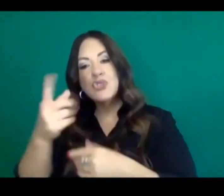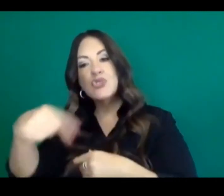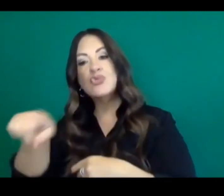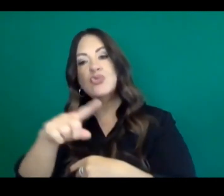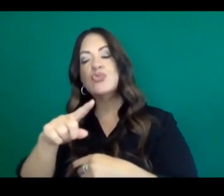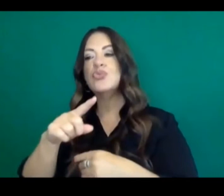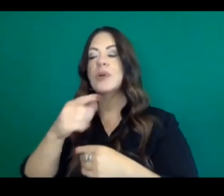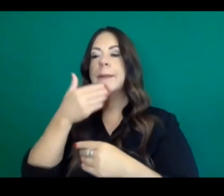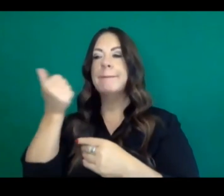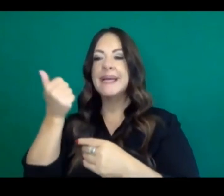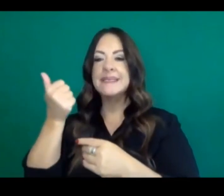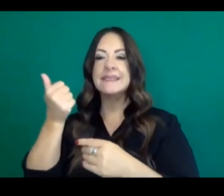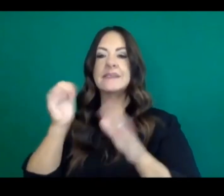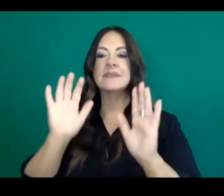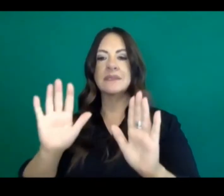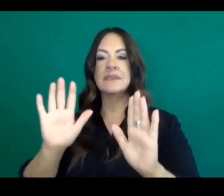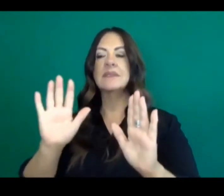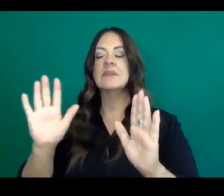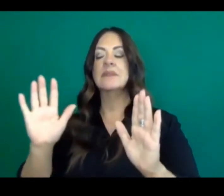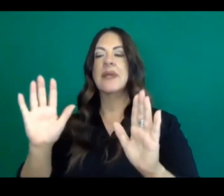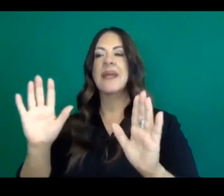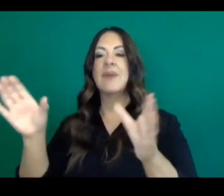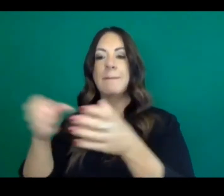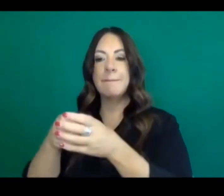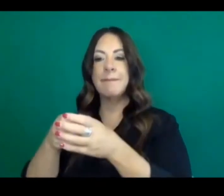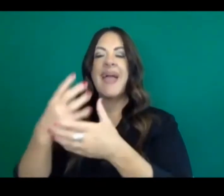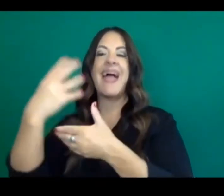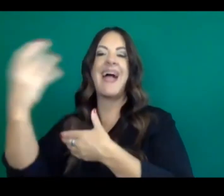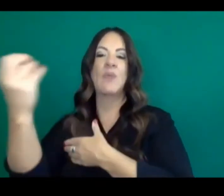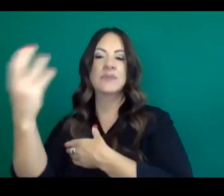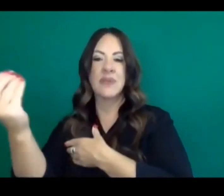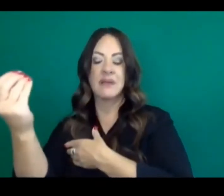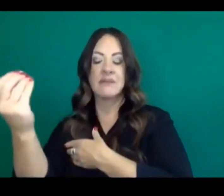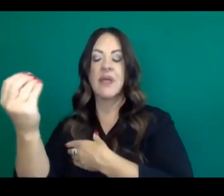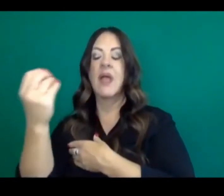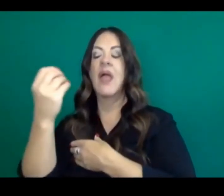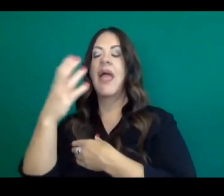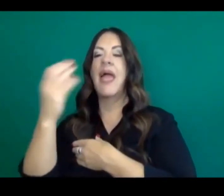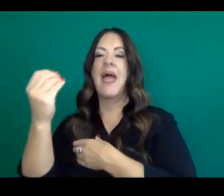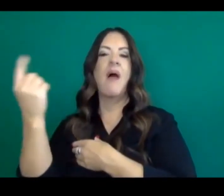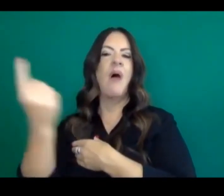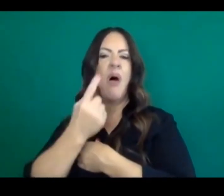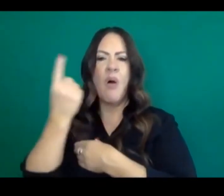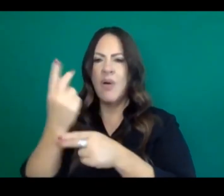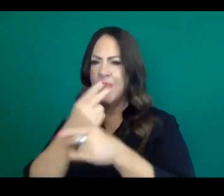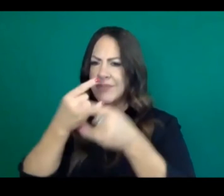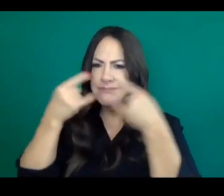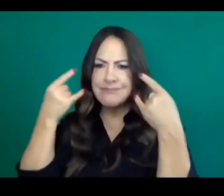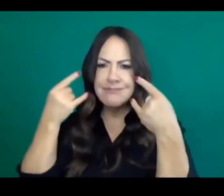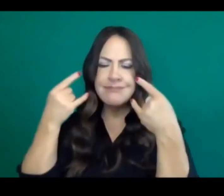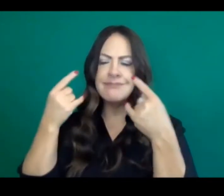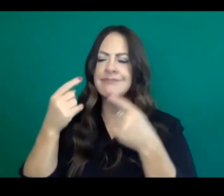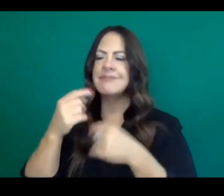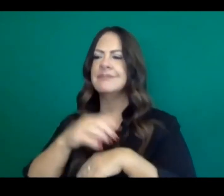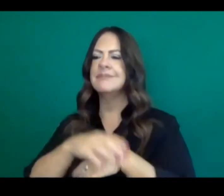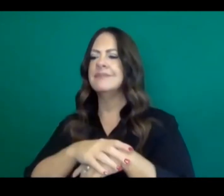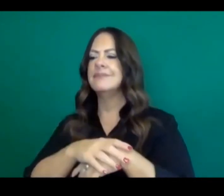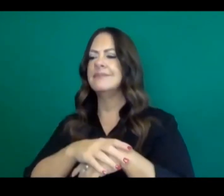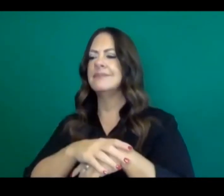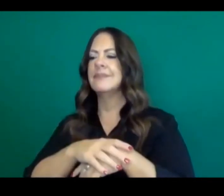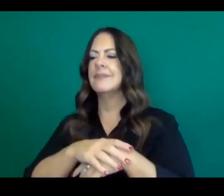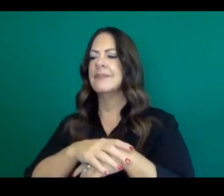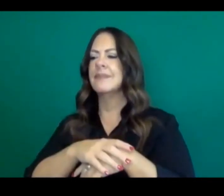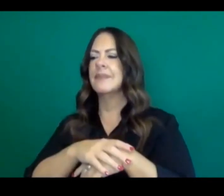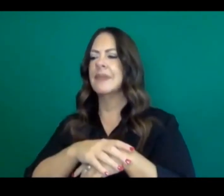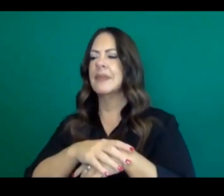possible to take it outside, keep it brief and always wear your mask during, during those experiences. So, um, both